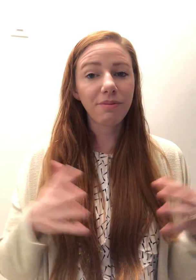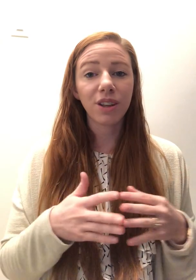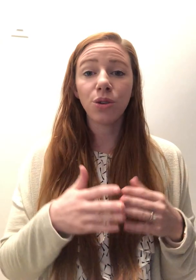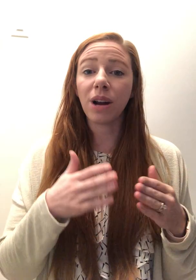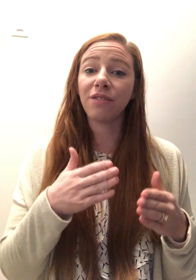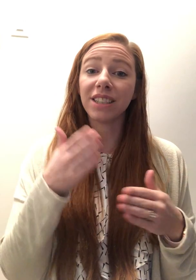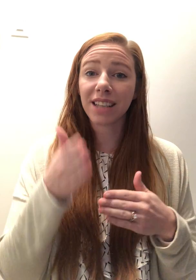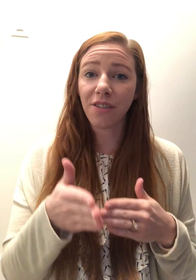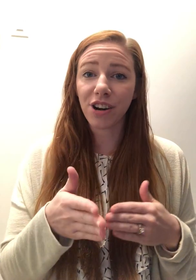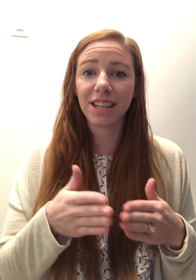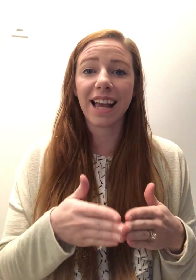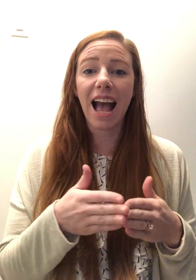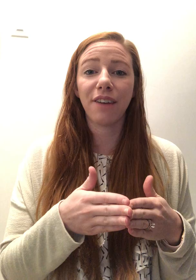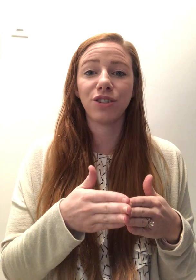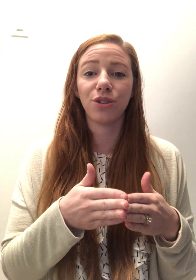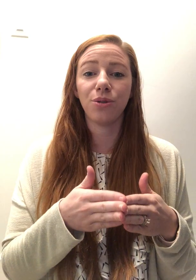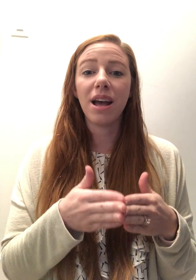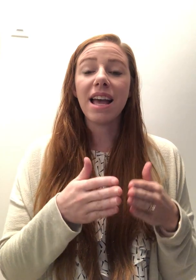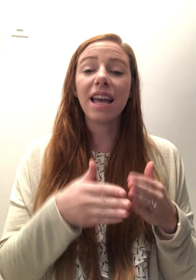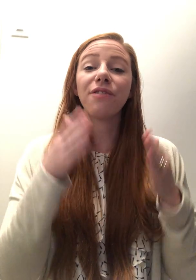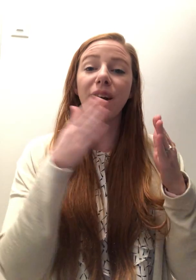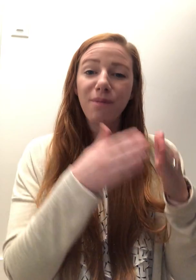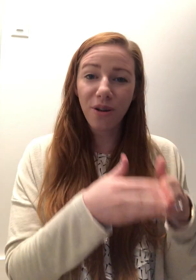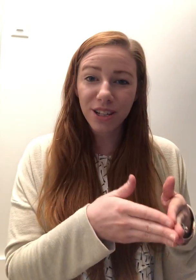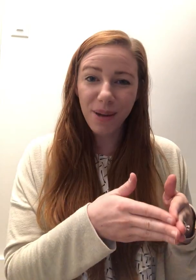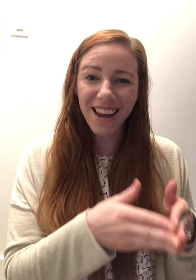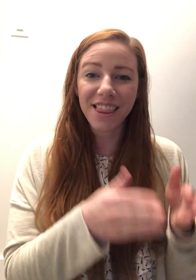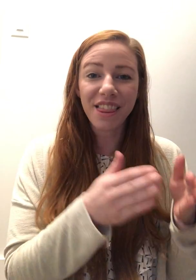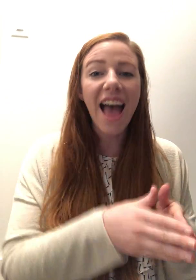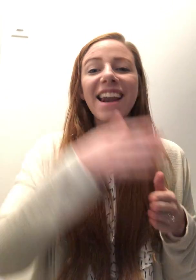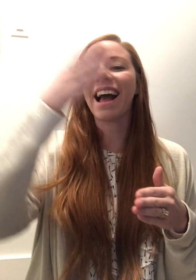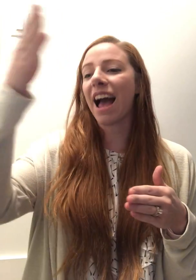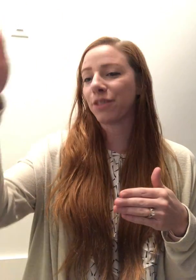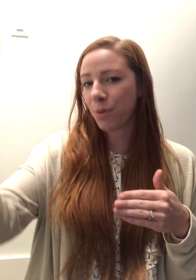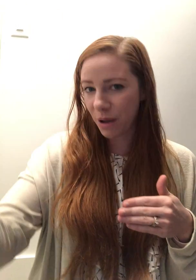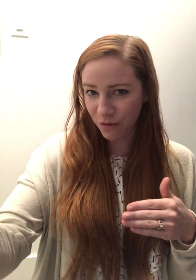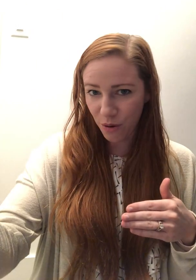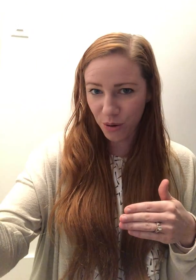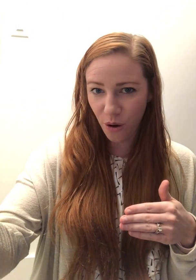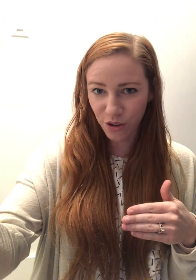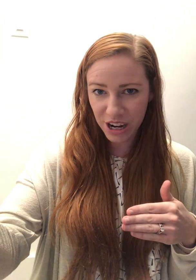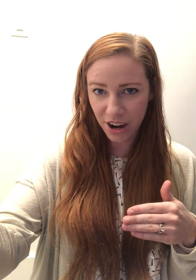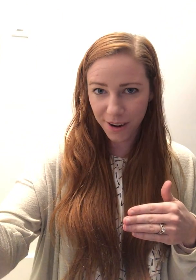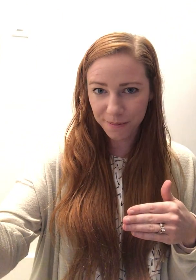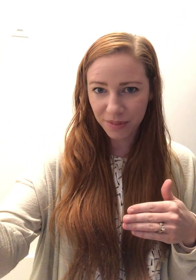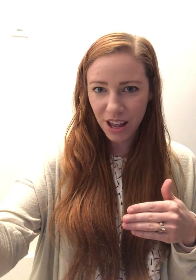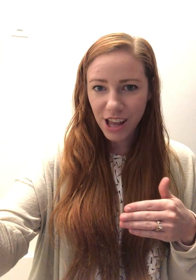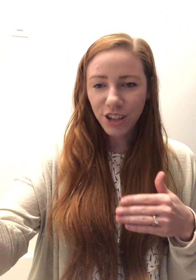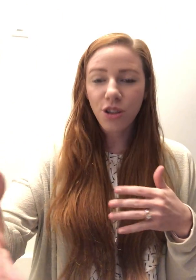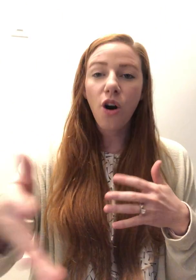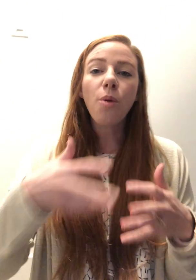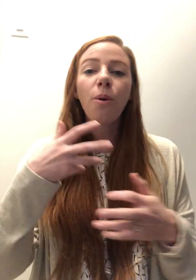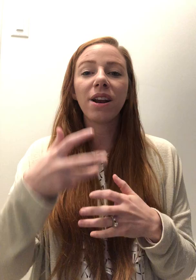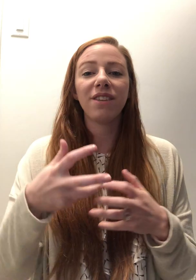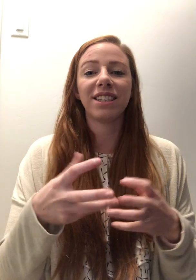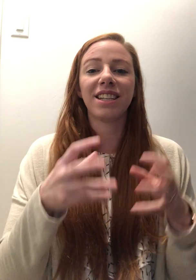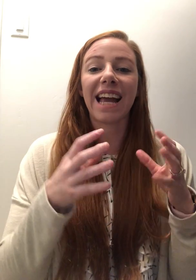So what I've discovered is I have to, if I'm going to bed, then I have to put my phone over here. So the whole point of this is to